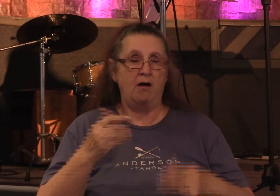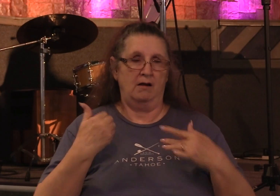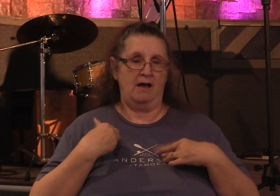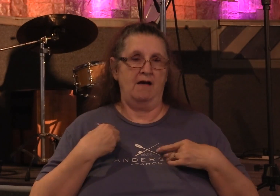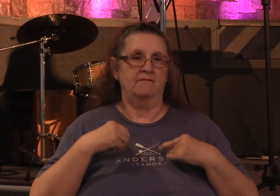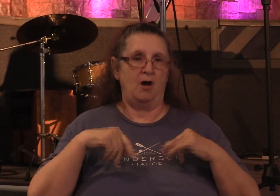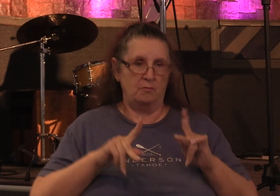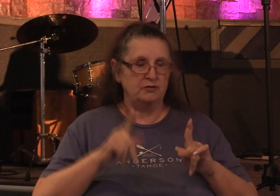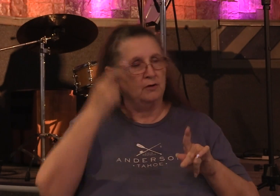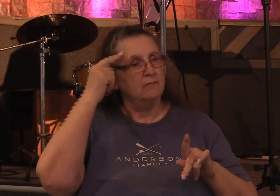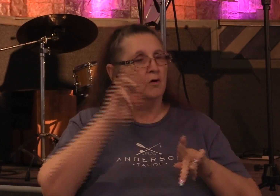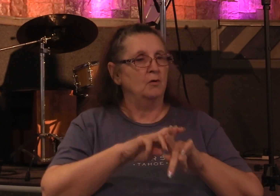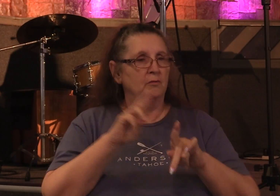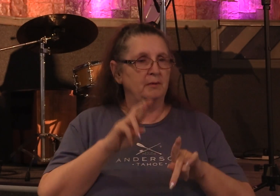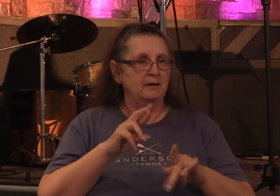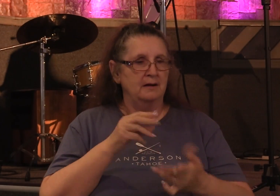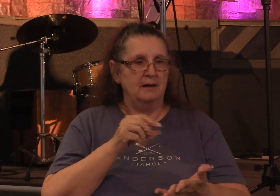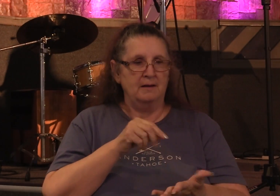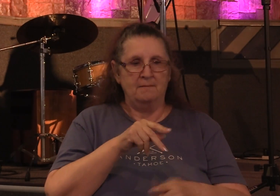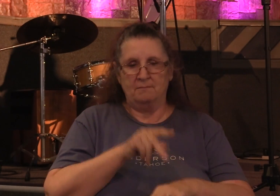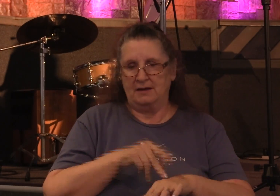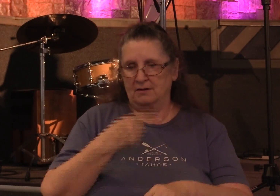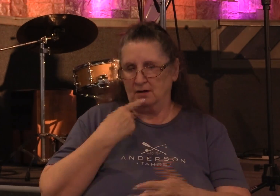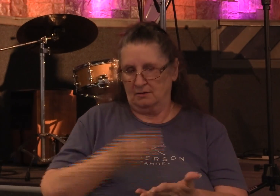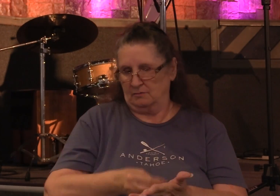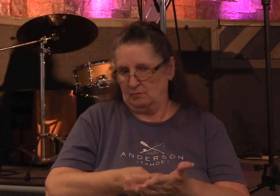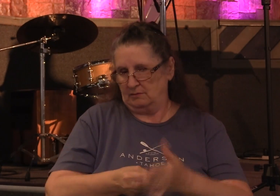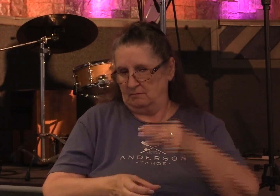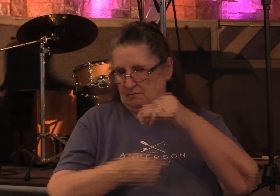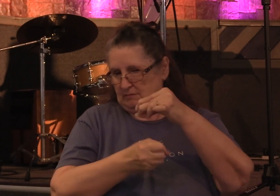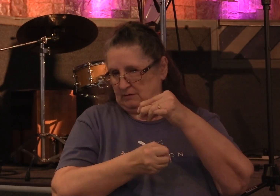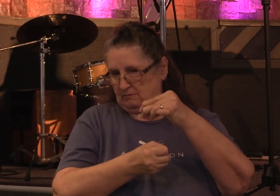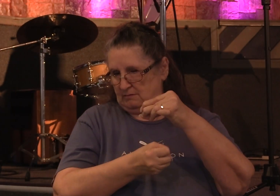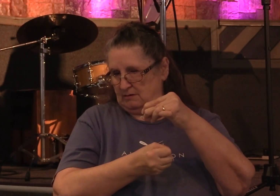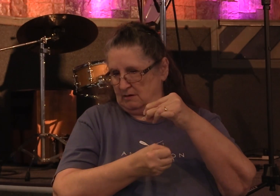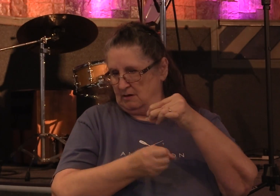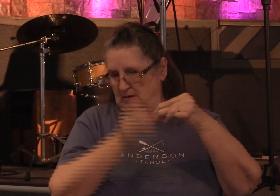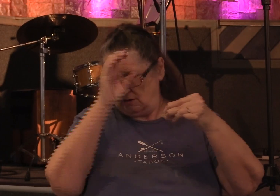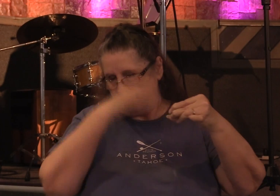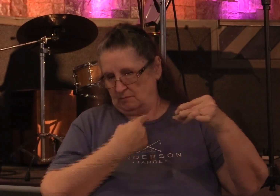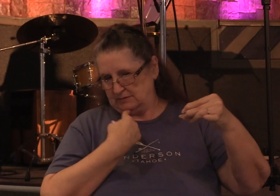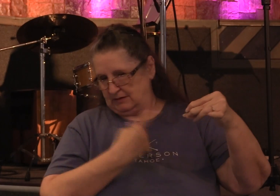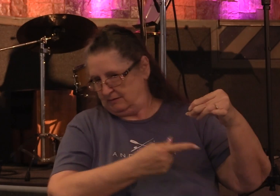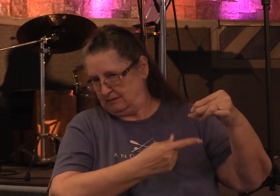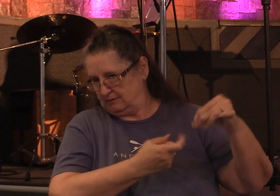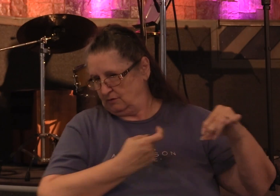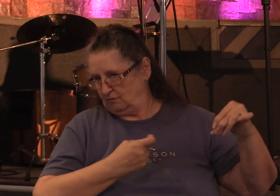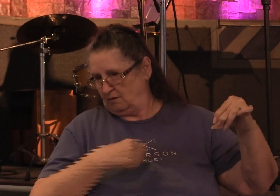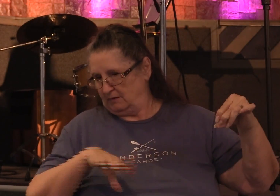when Peter held up the money and said hey your husband said this is what you got for the land is this what you got for it